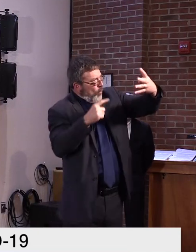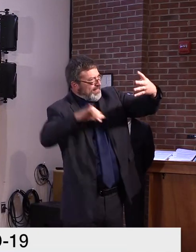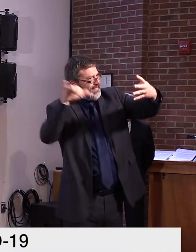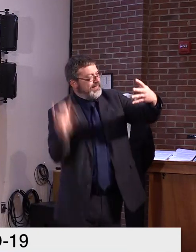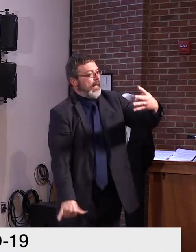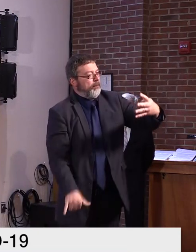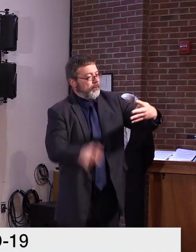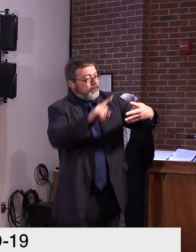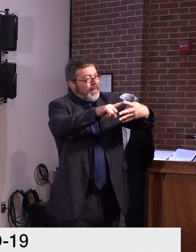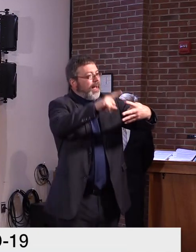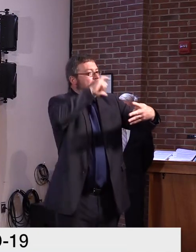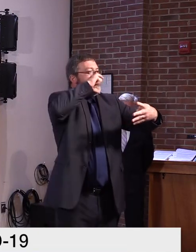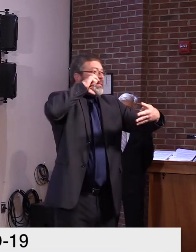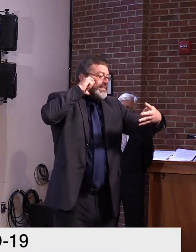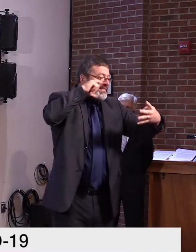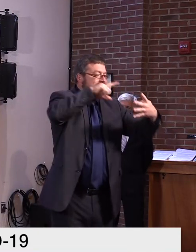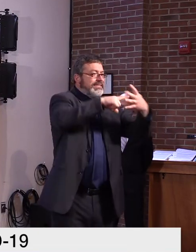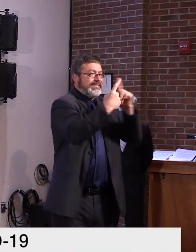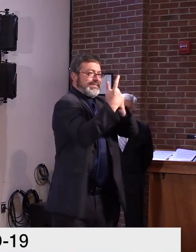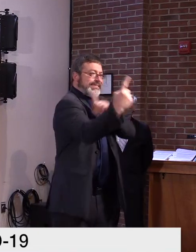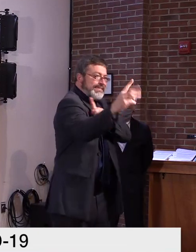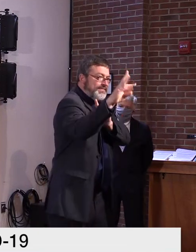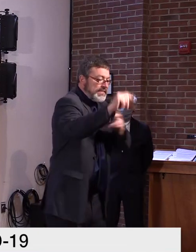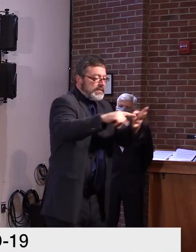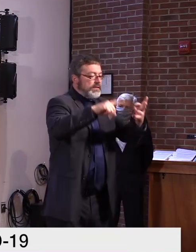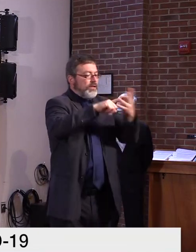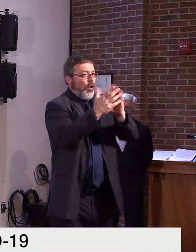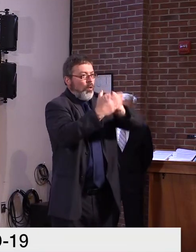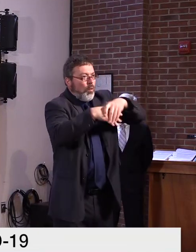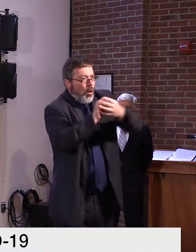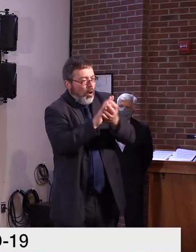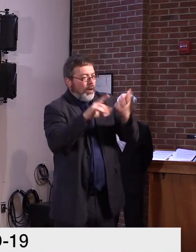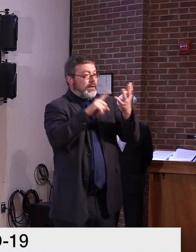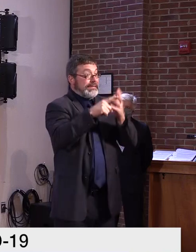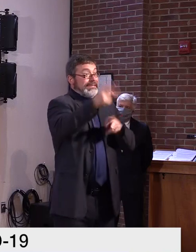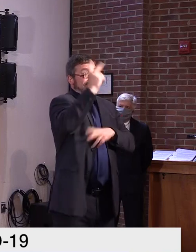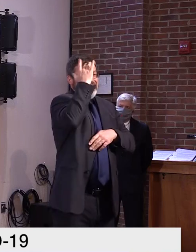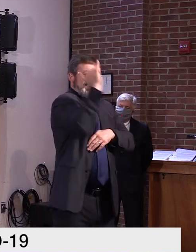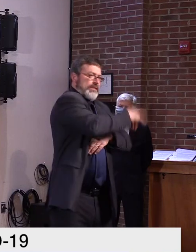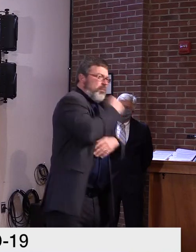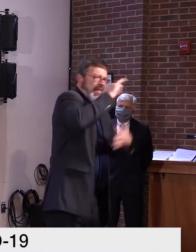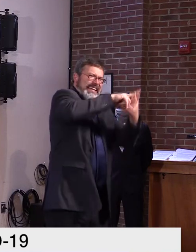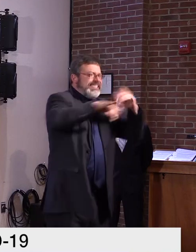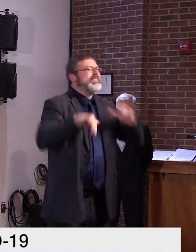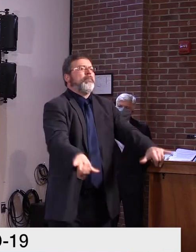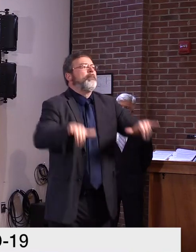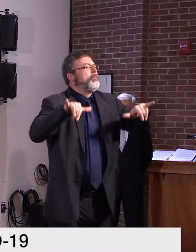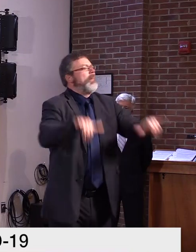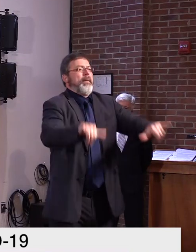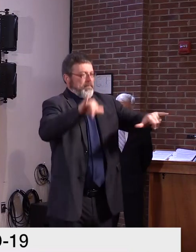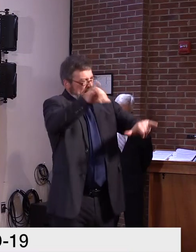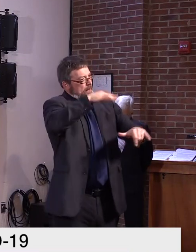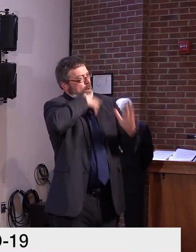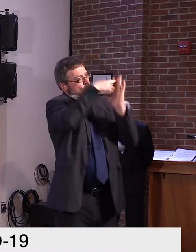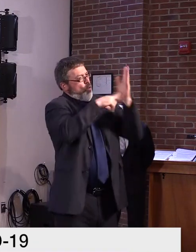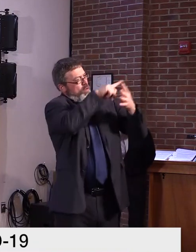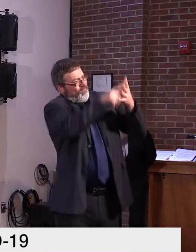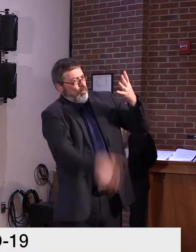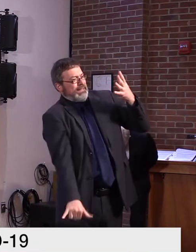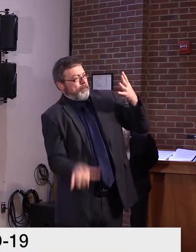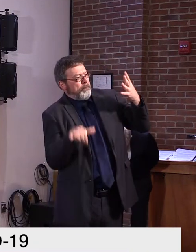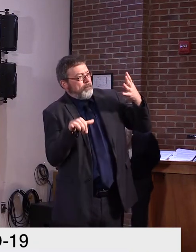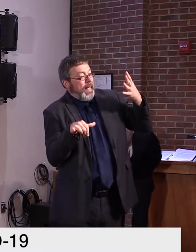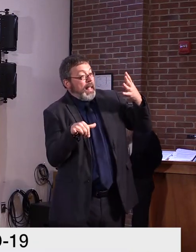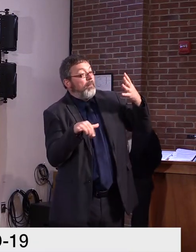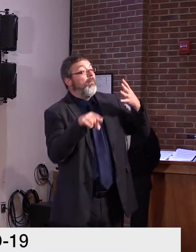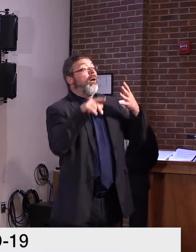uh, people can still enjoy the holiday to a degree and, uh, still be festive and see everybody dressed up as they